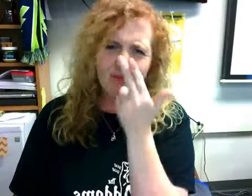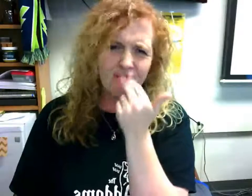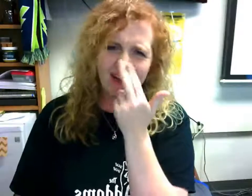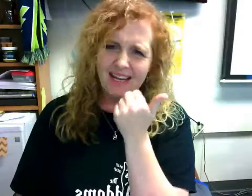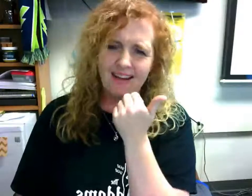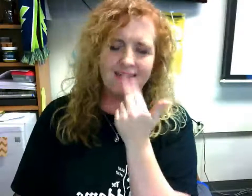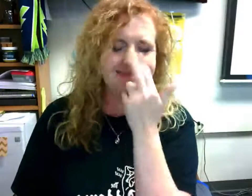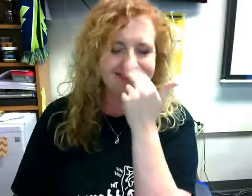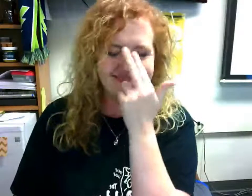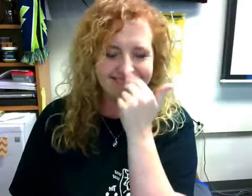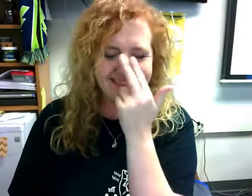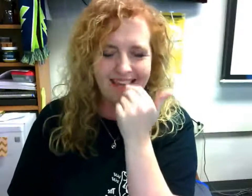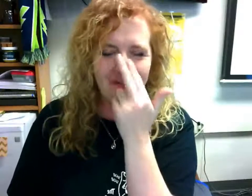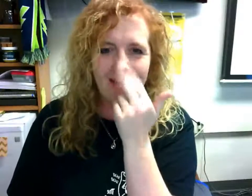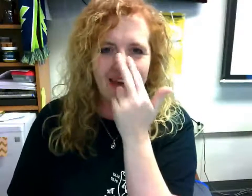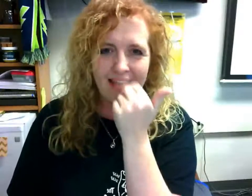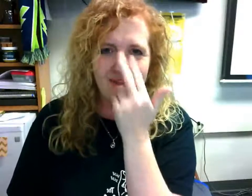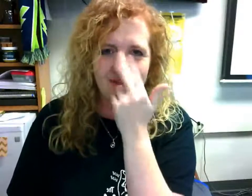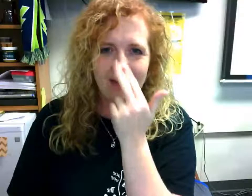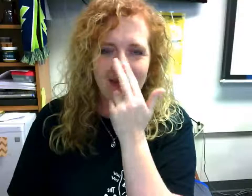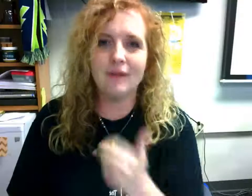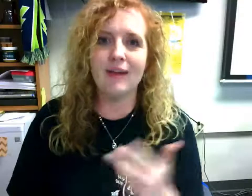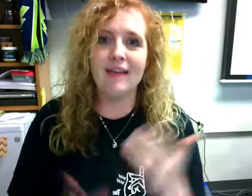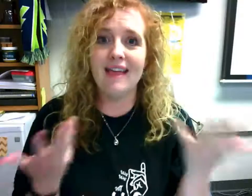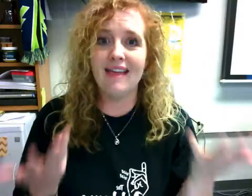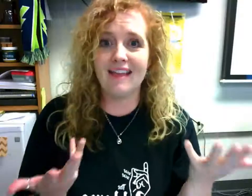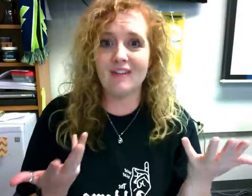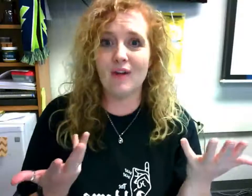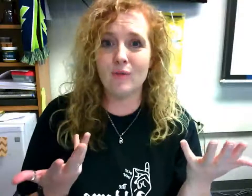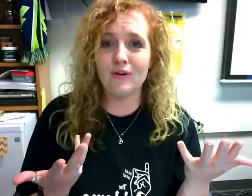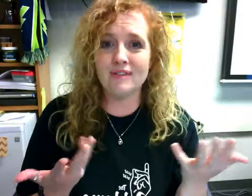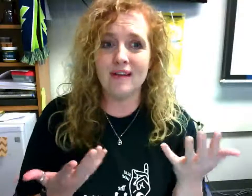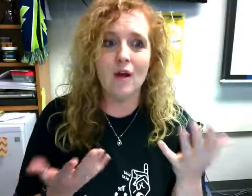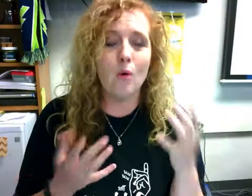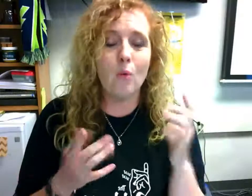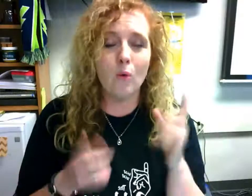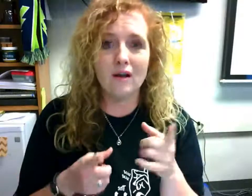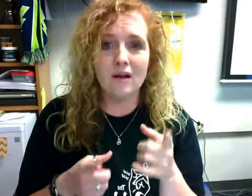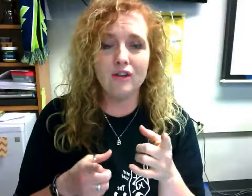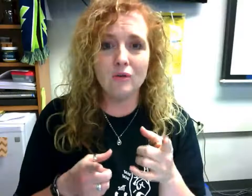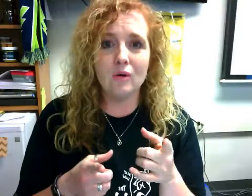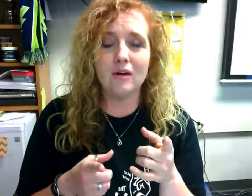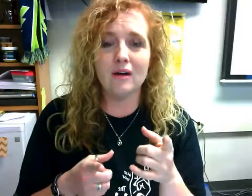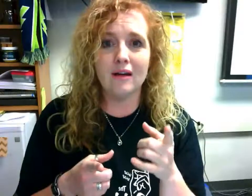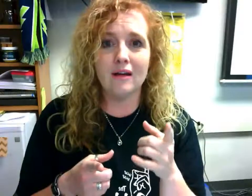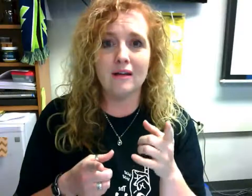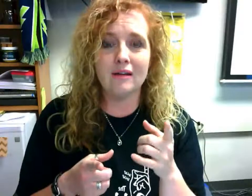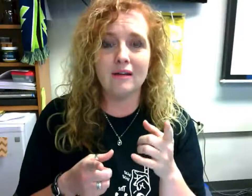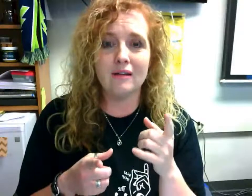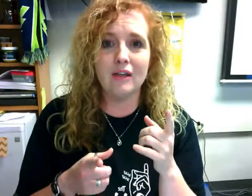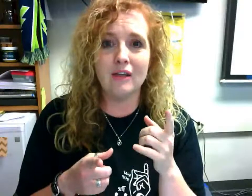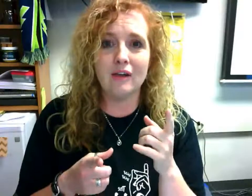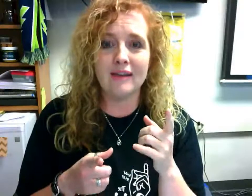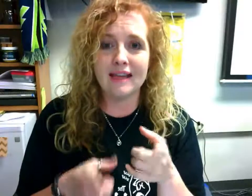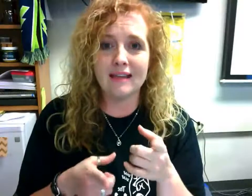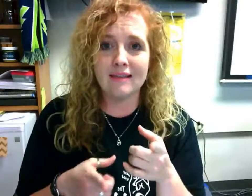uh and the last one is funny it's with a uh the idea of the number 13 but you're